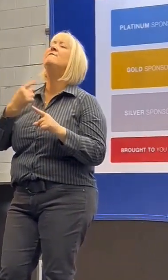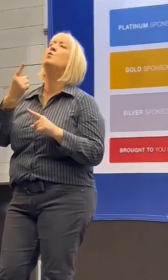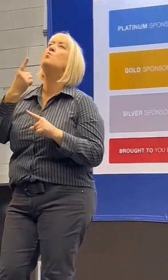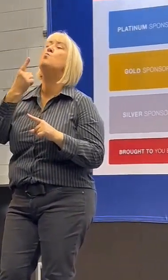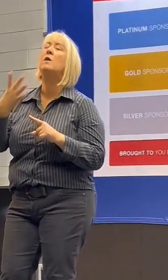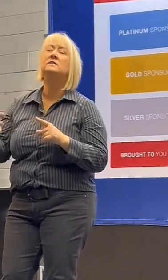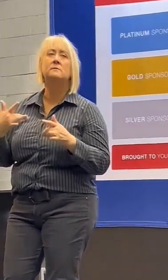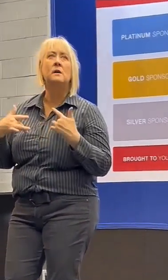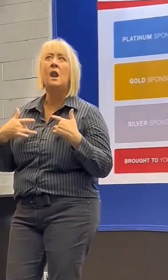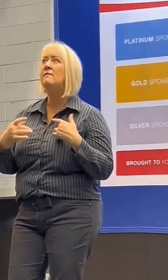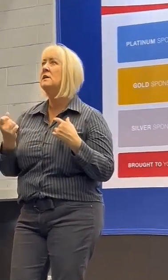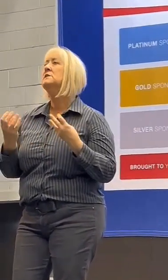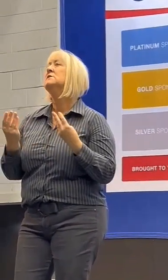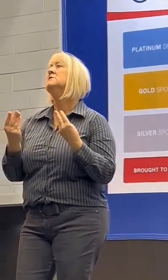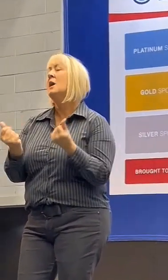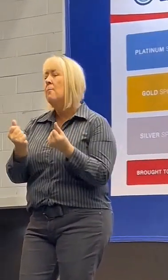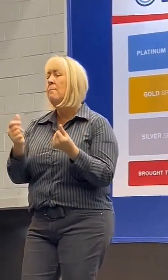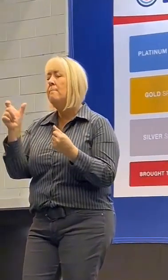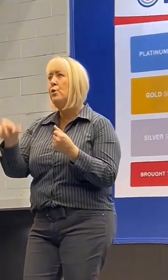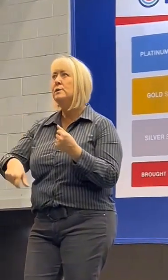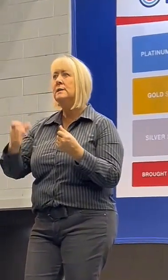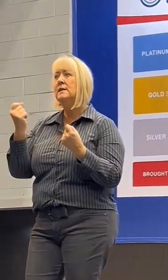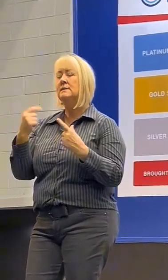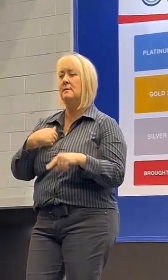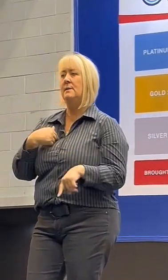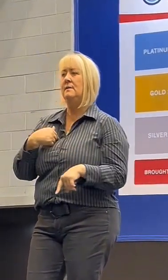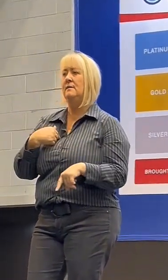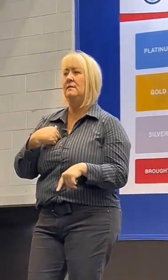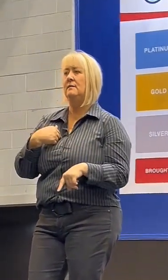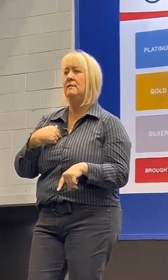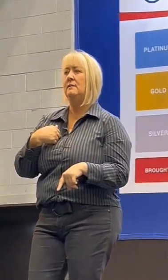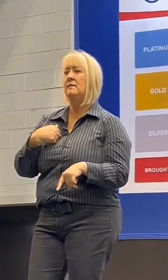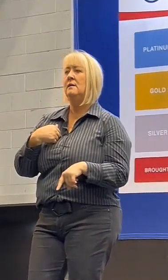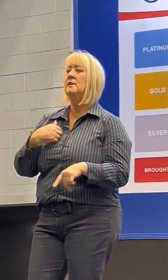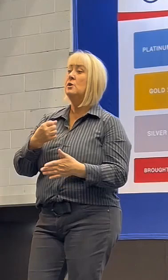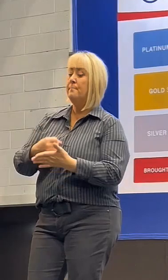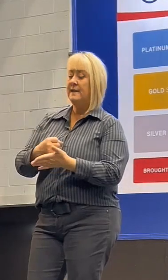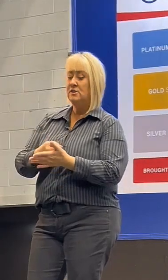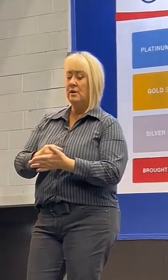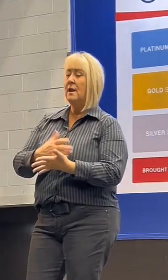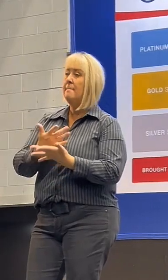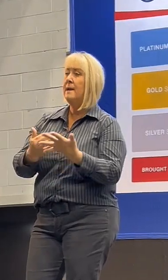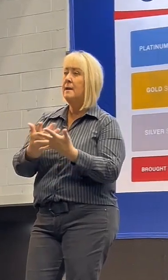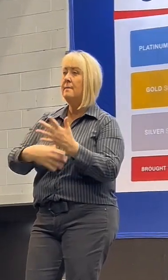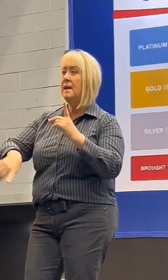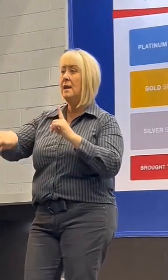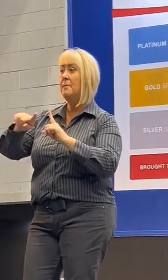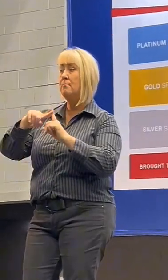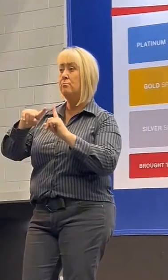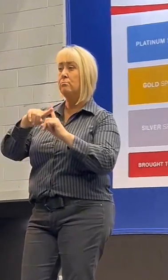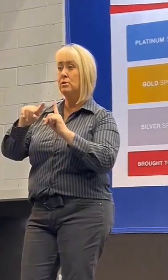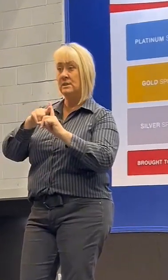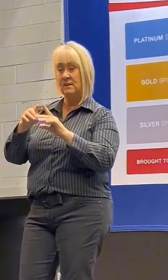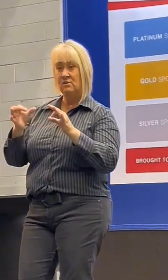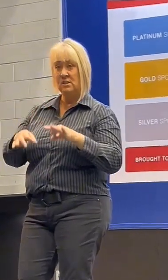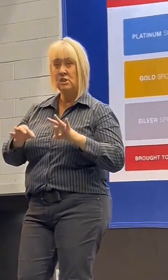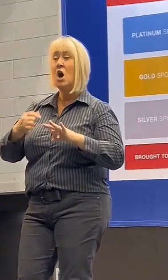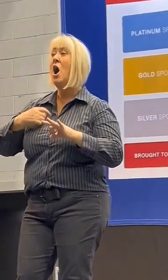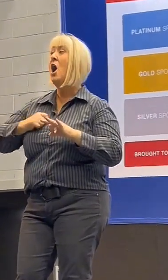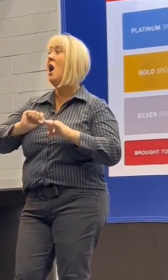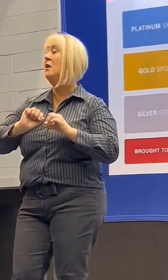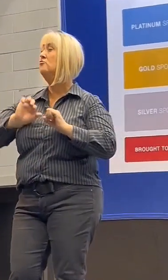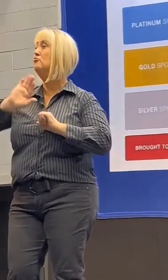journey. Based on many positive recommendations, I made the decision to go to Cypress in March 2020